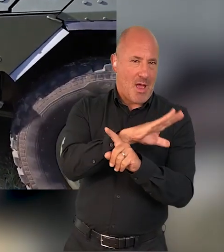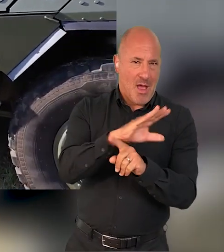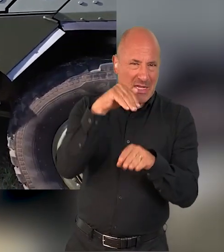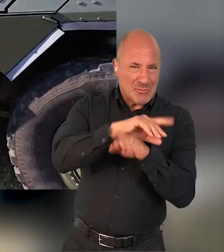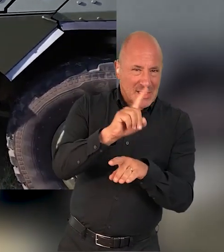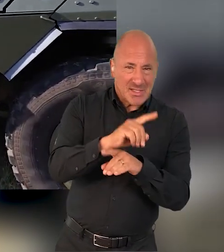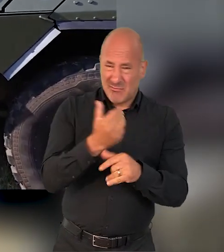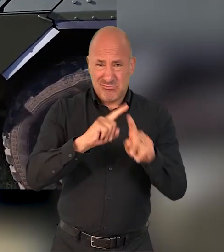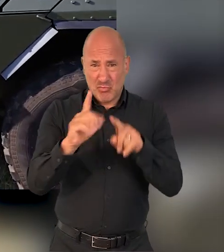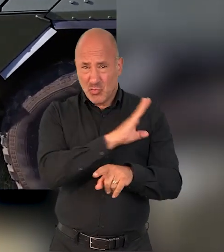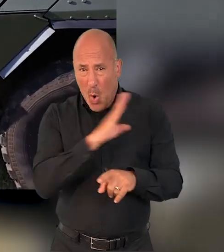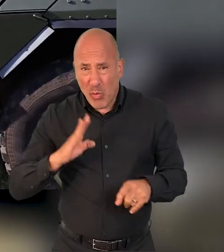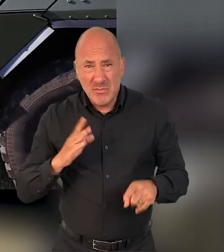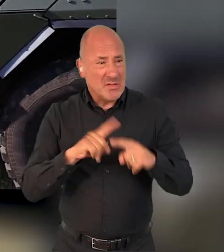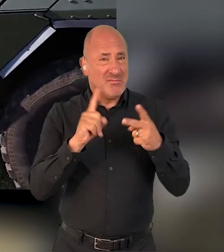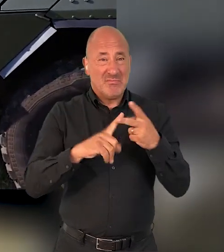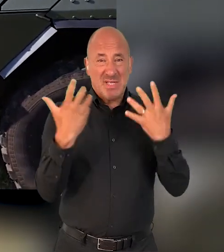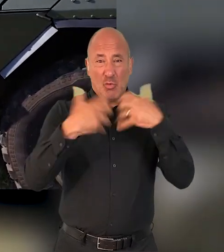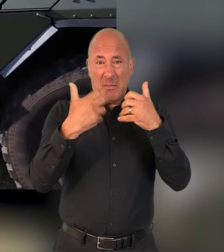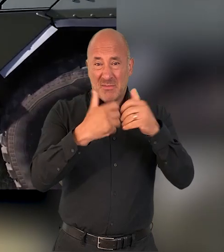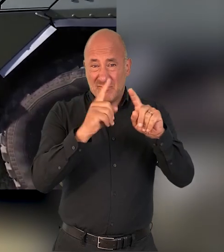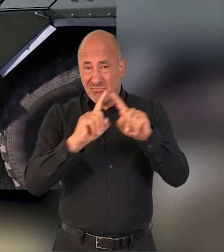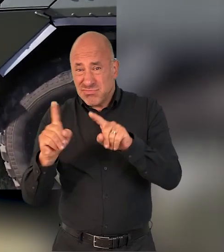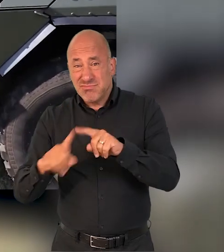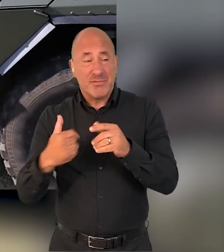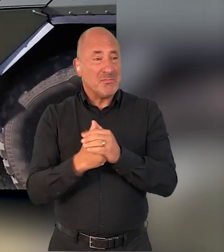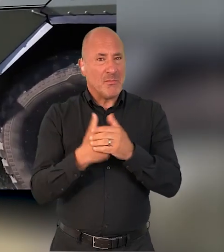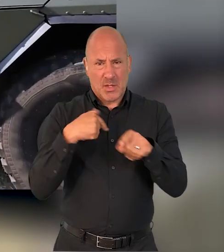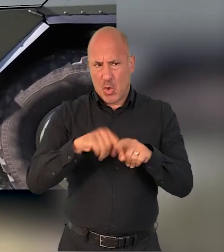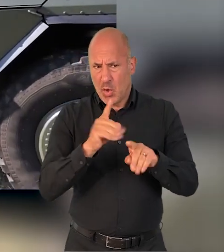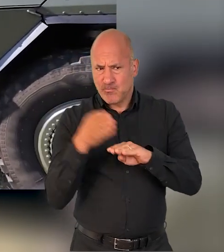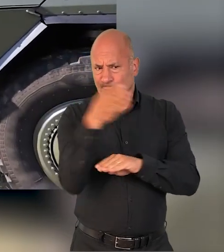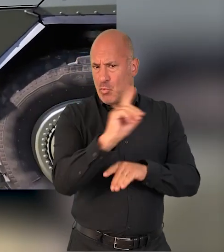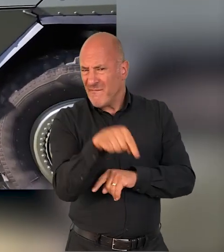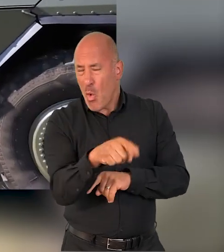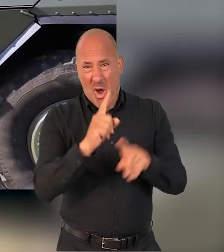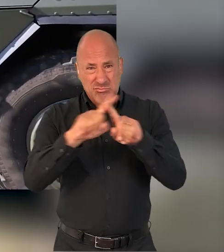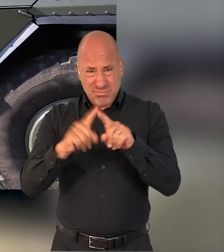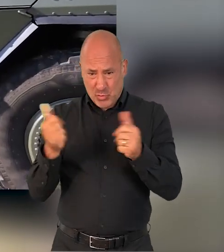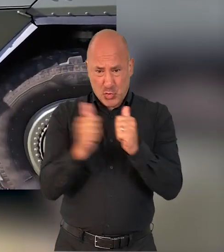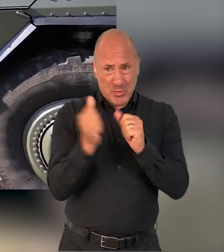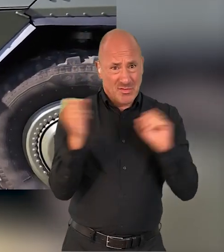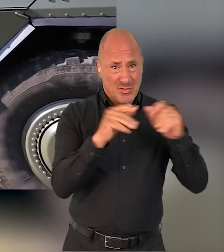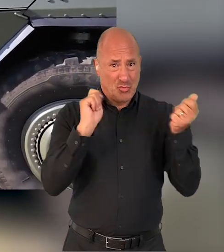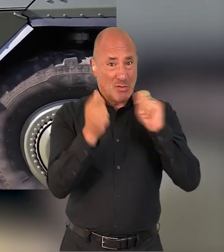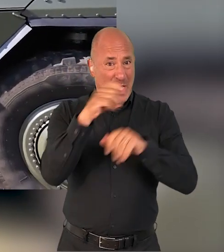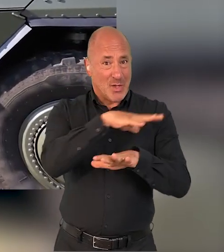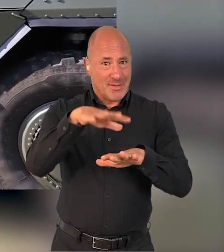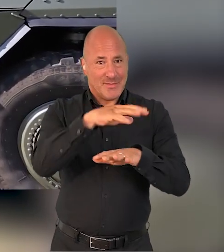shortly in a few minutes what goes inside that box, you get different types of soldiers with different types of equipment doing different types of mission